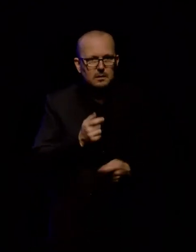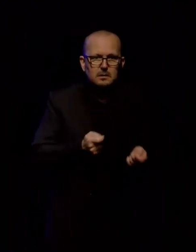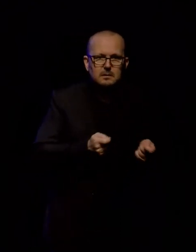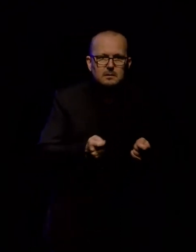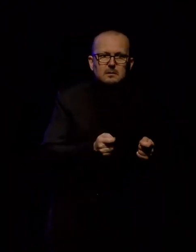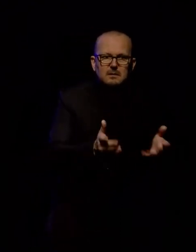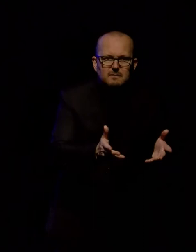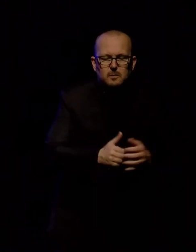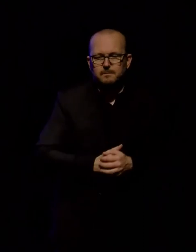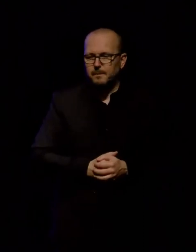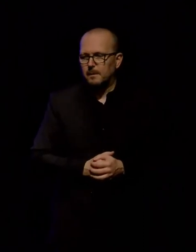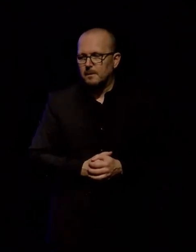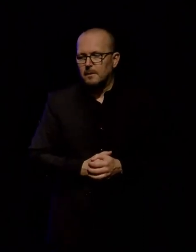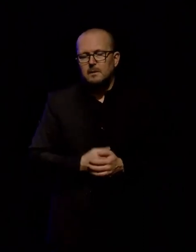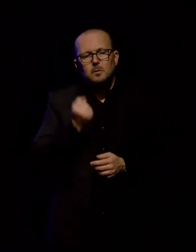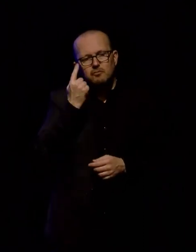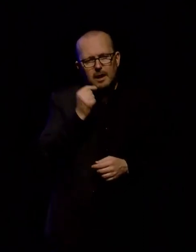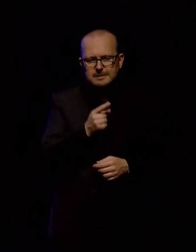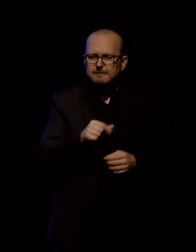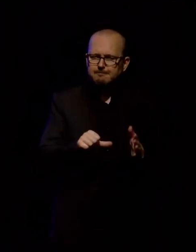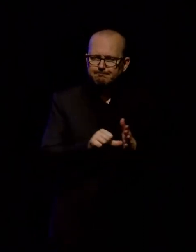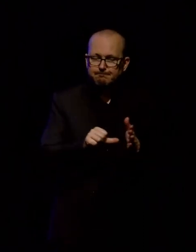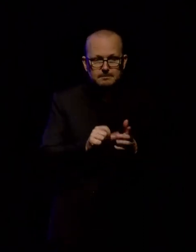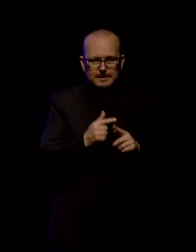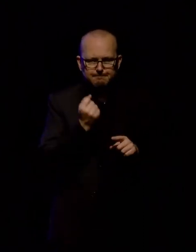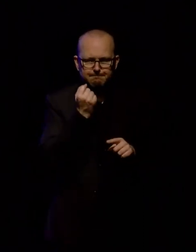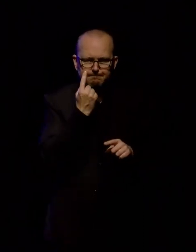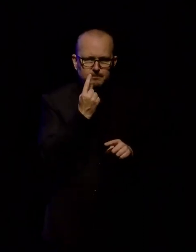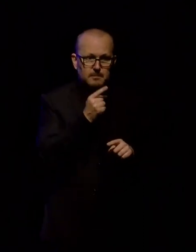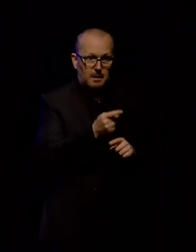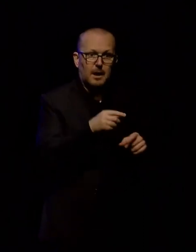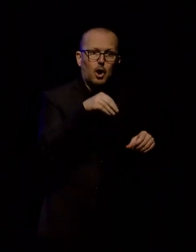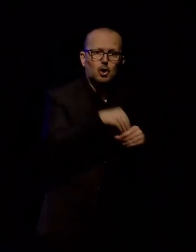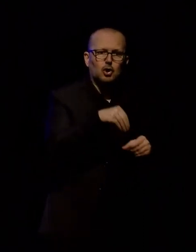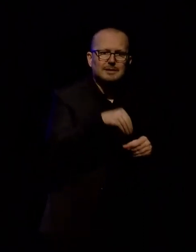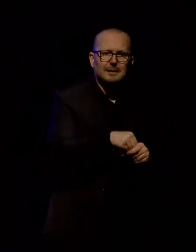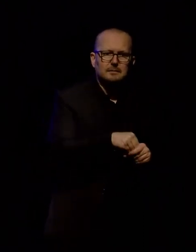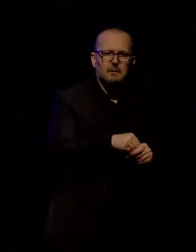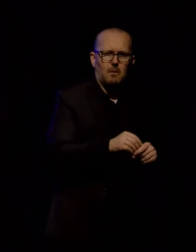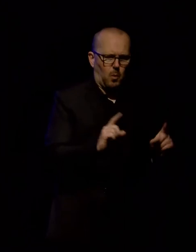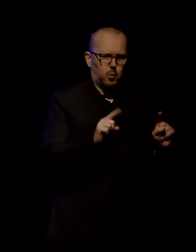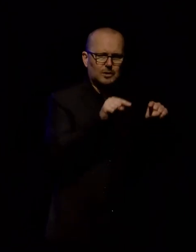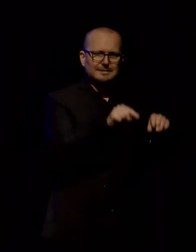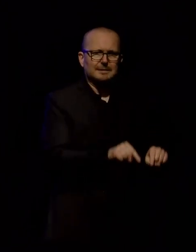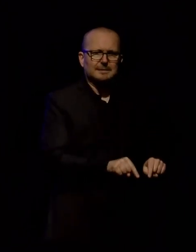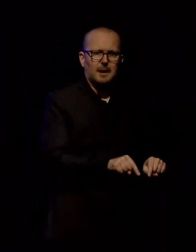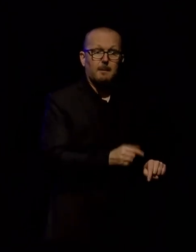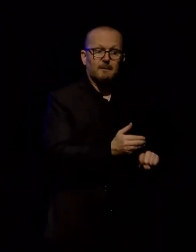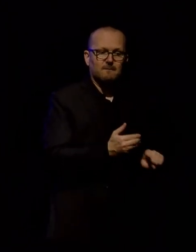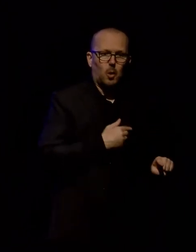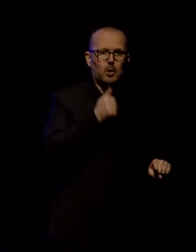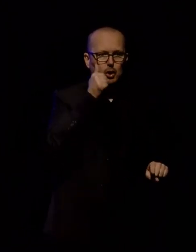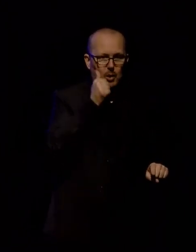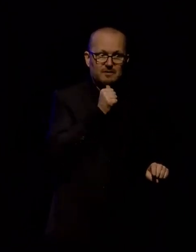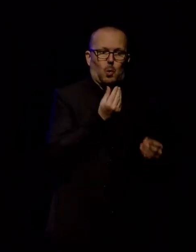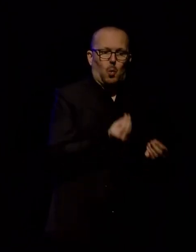problem, which was that we needed to understand what this material was before we could figure out whether or it was in scope for the collections. But then,